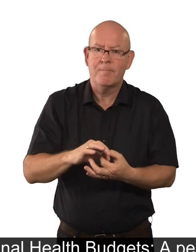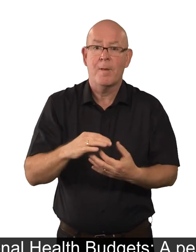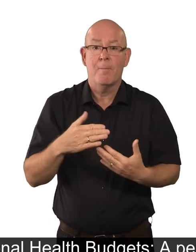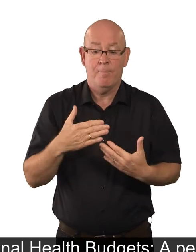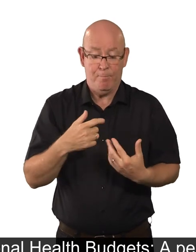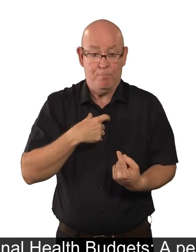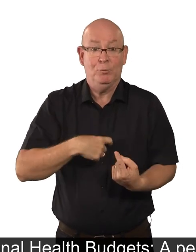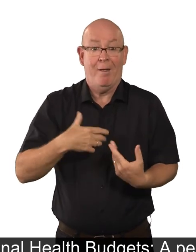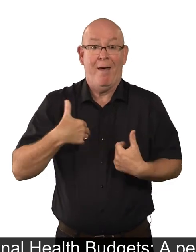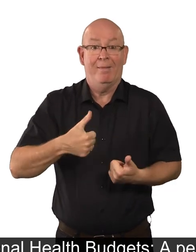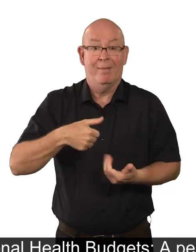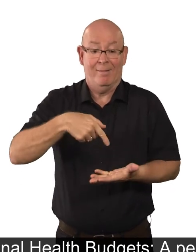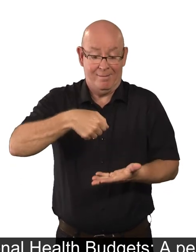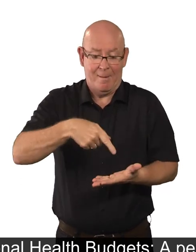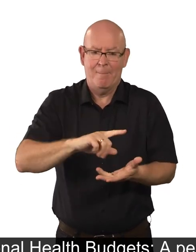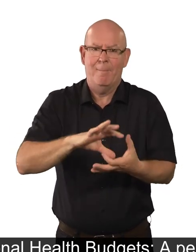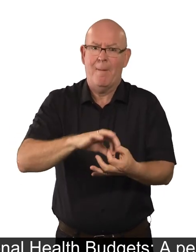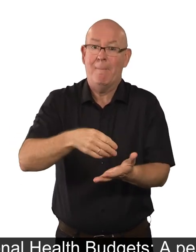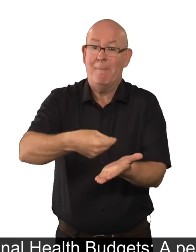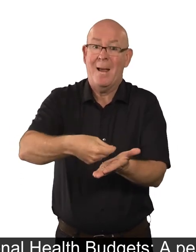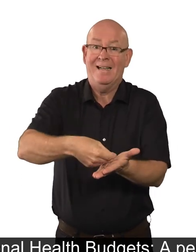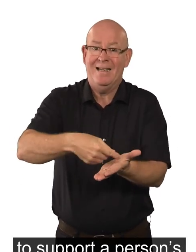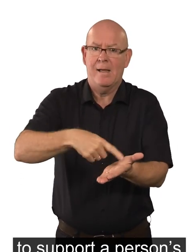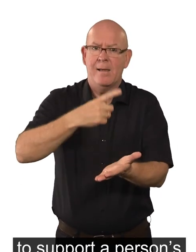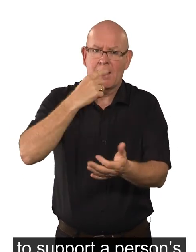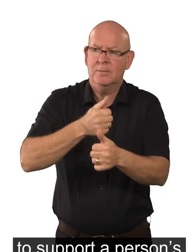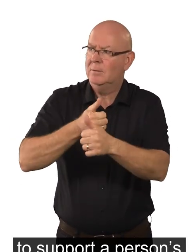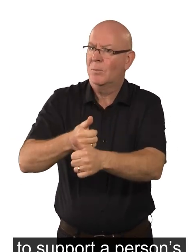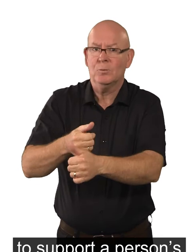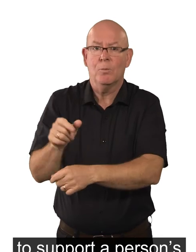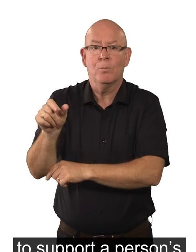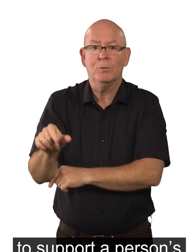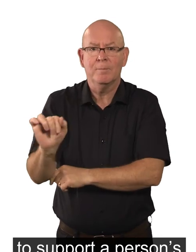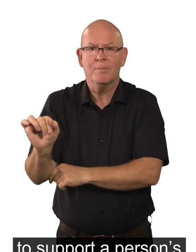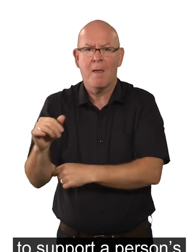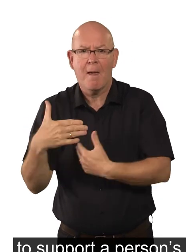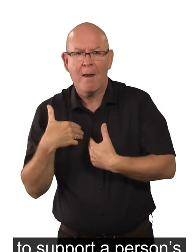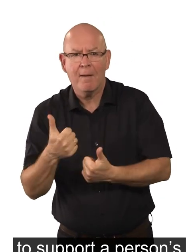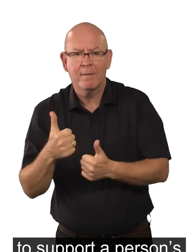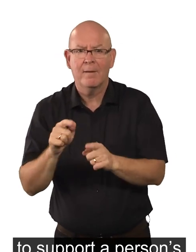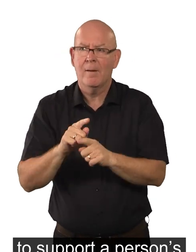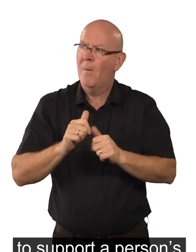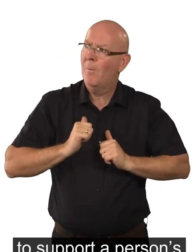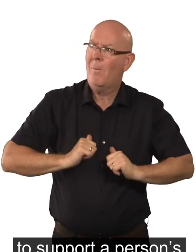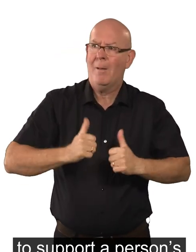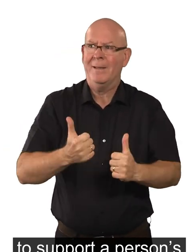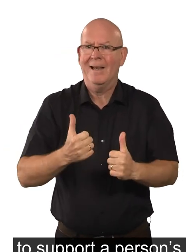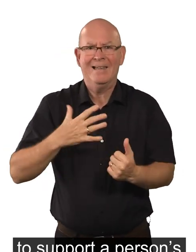A personal health budget is an amount of money to support a person's health and wellbeing needs.